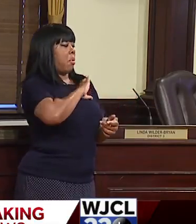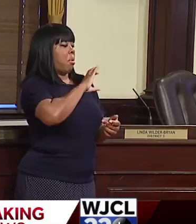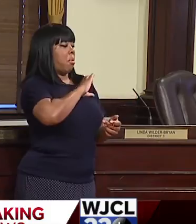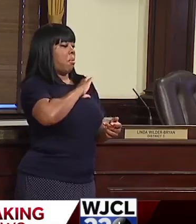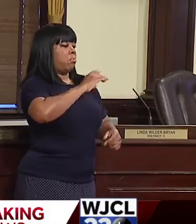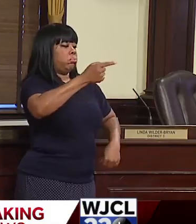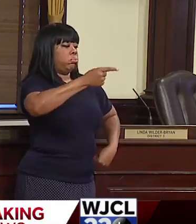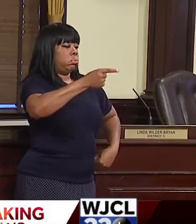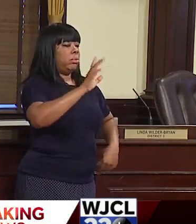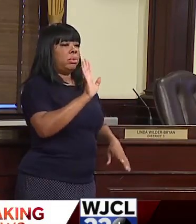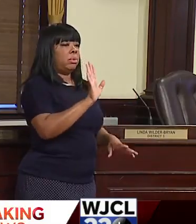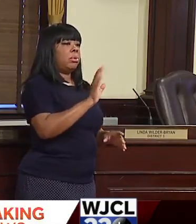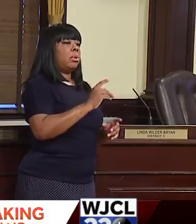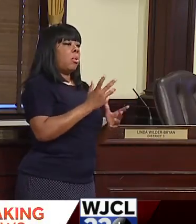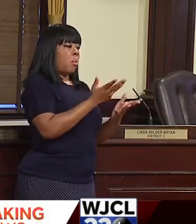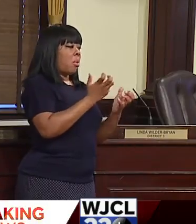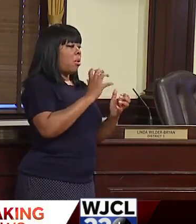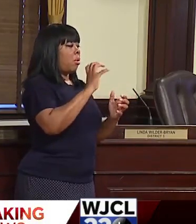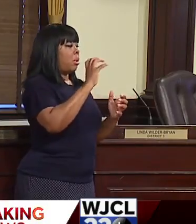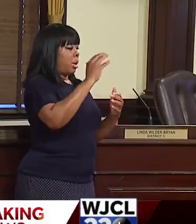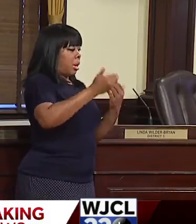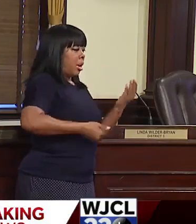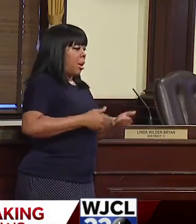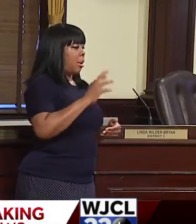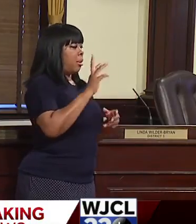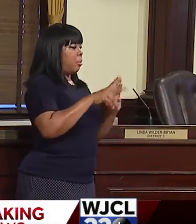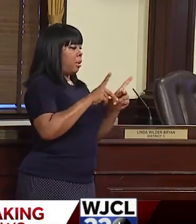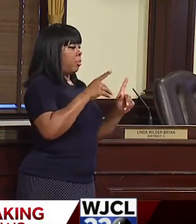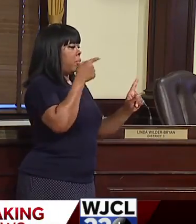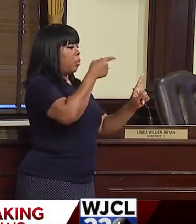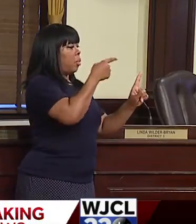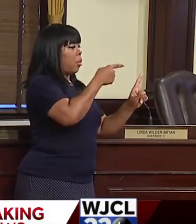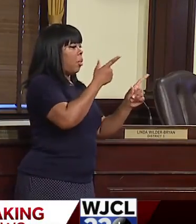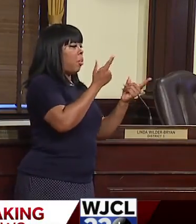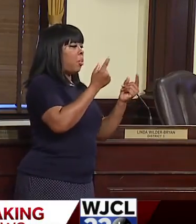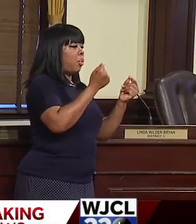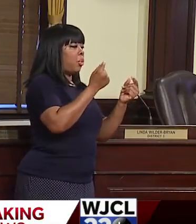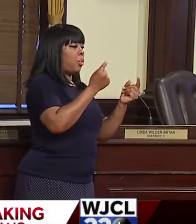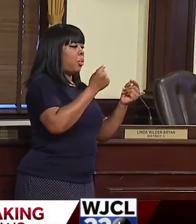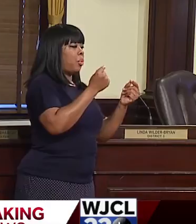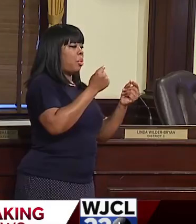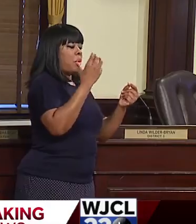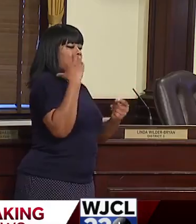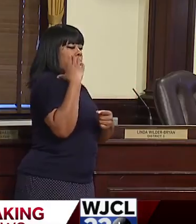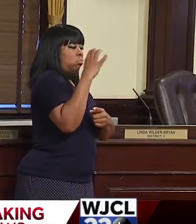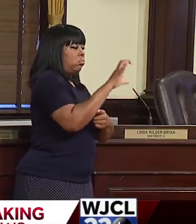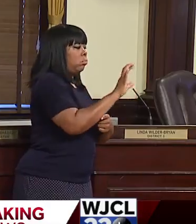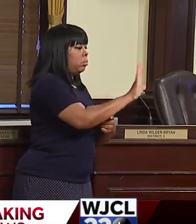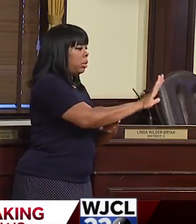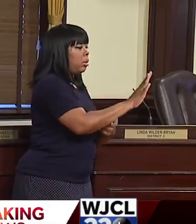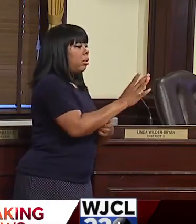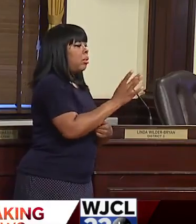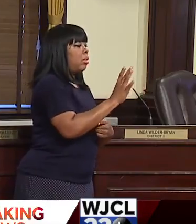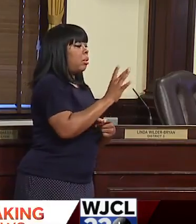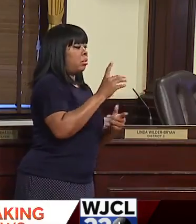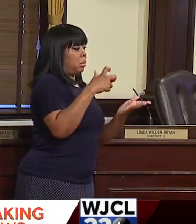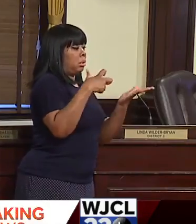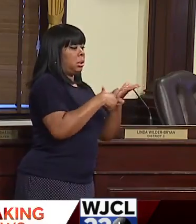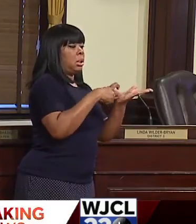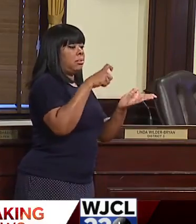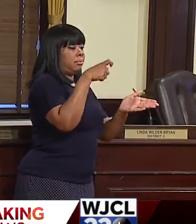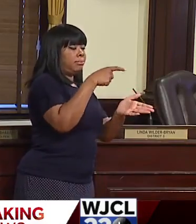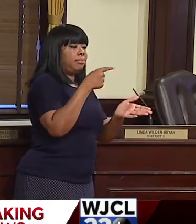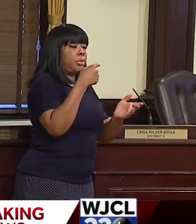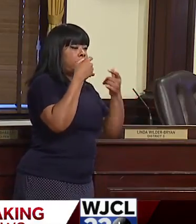enforcement response. We have employees that are empowered by the city to issue tickets,